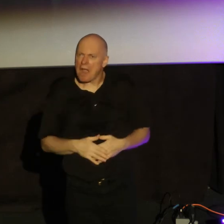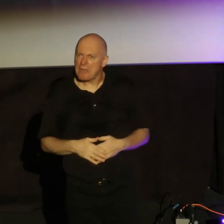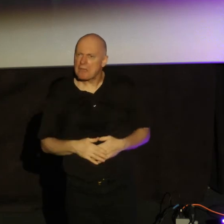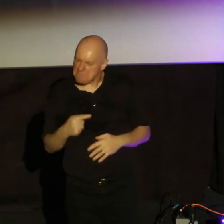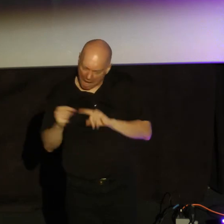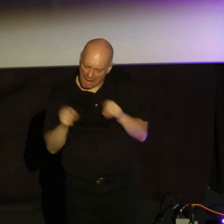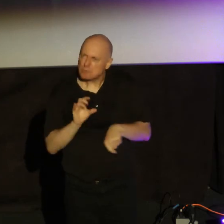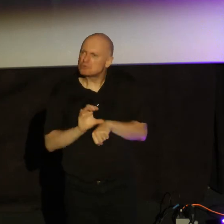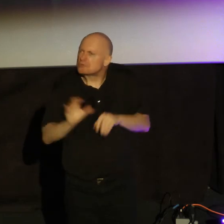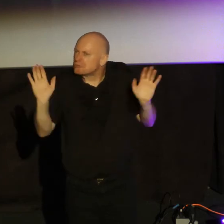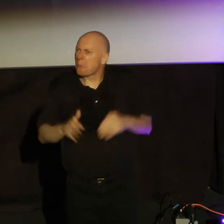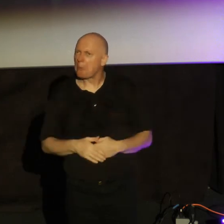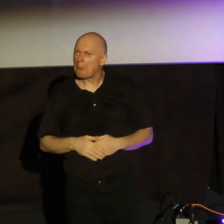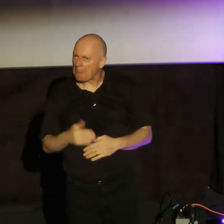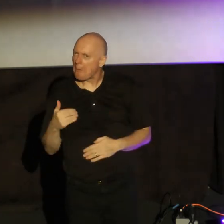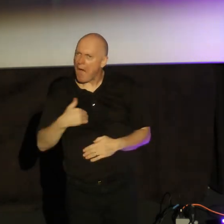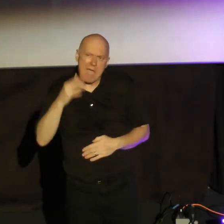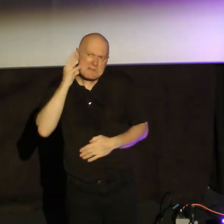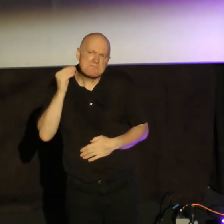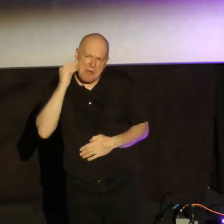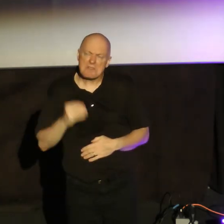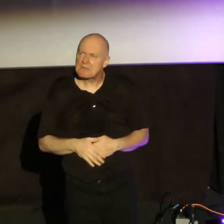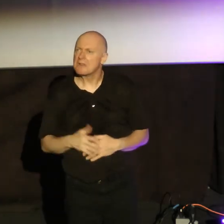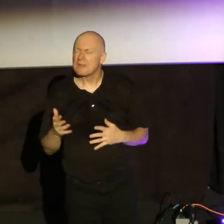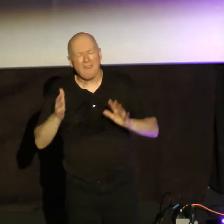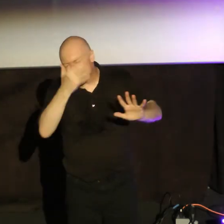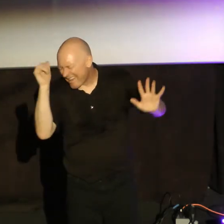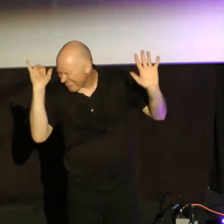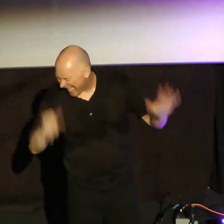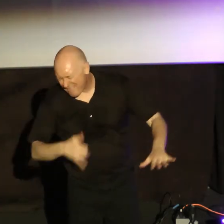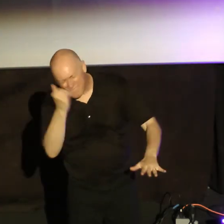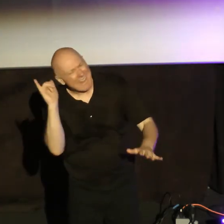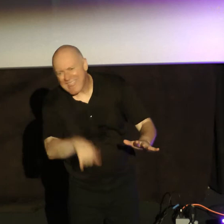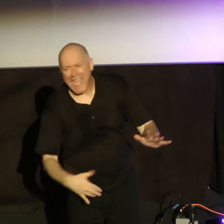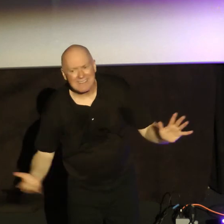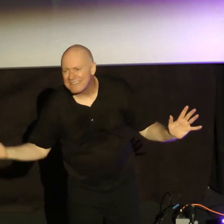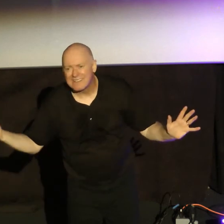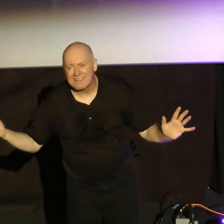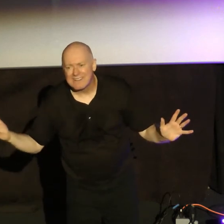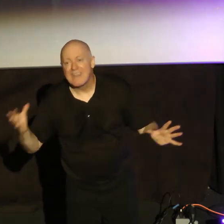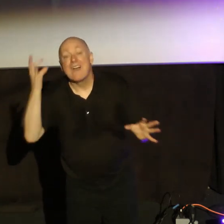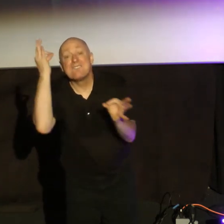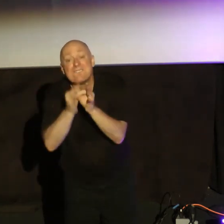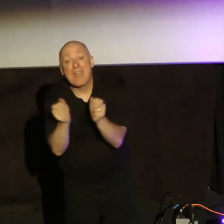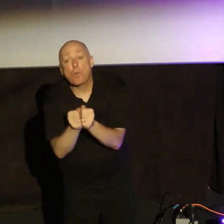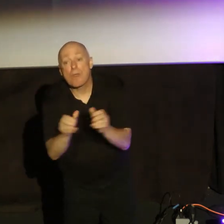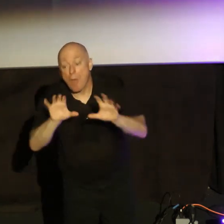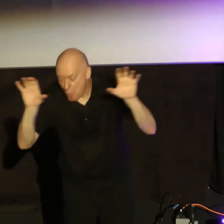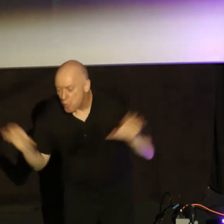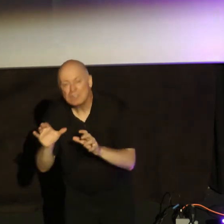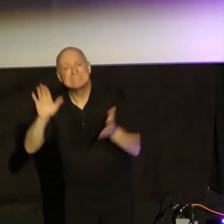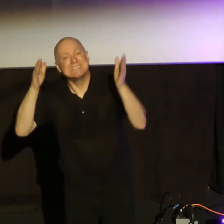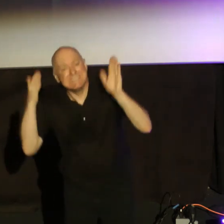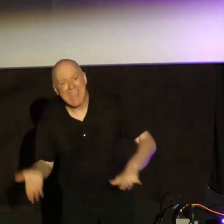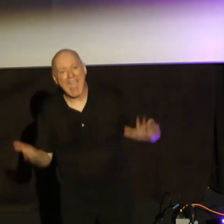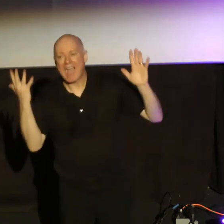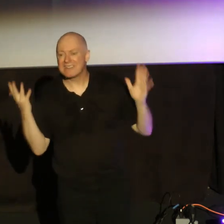for a time. No, I have experiences. Forget those. Faith without works is dead. Come and the first step is